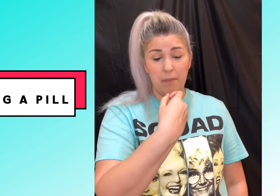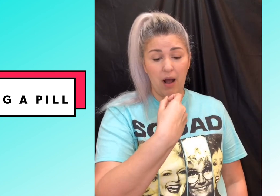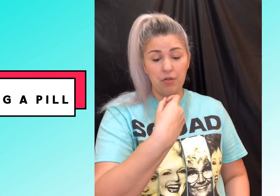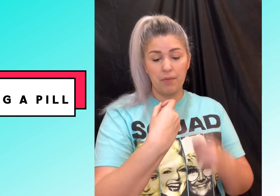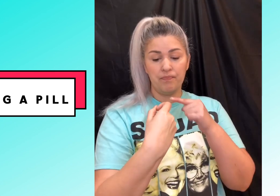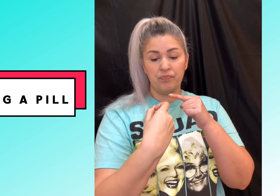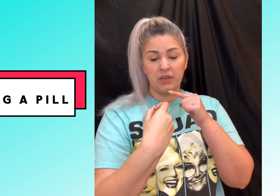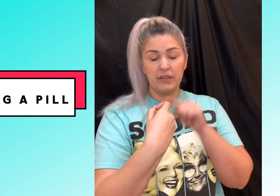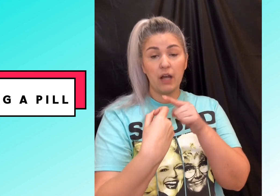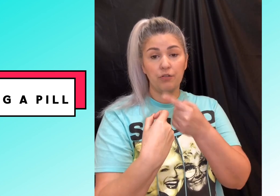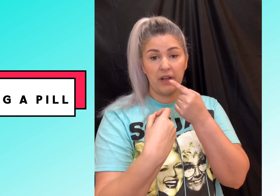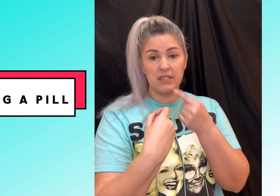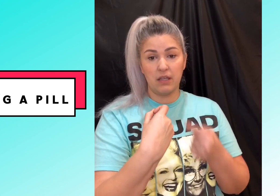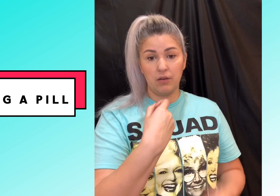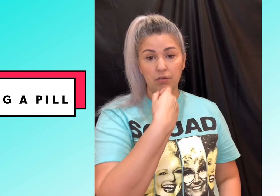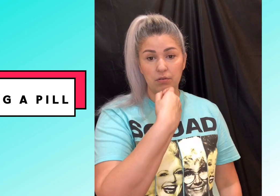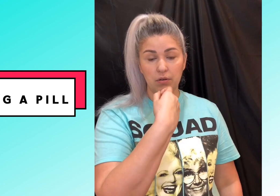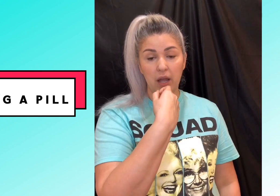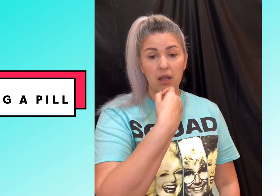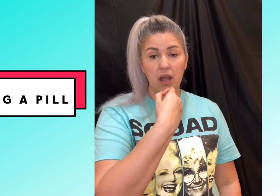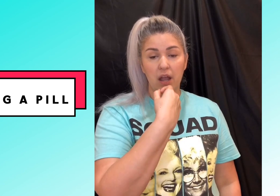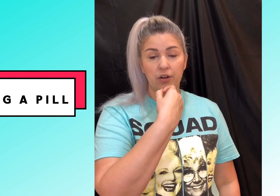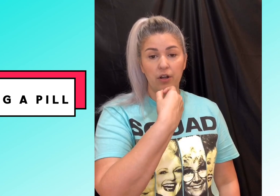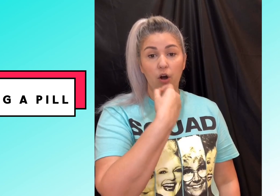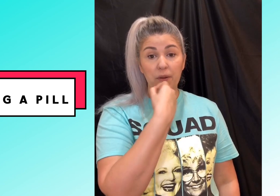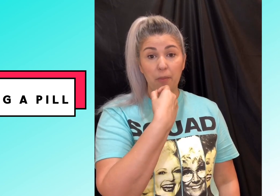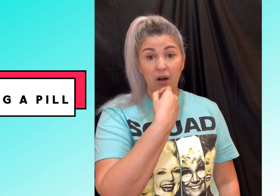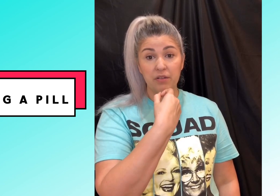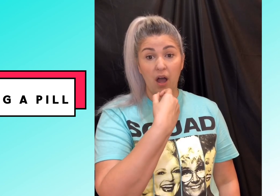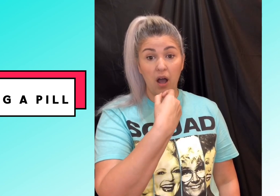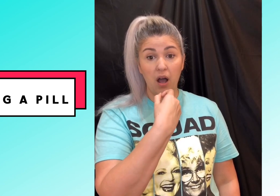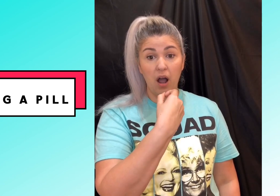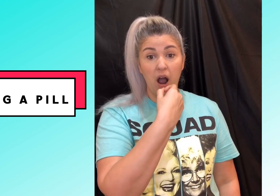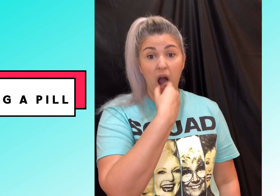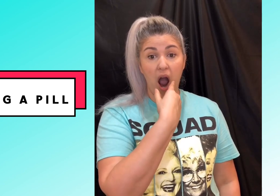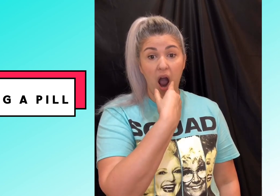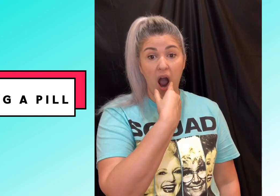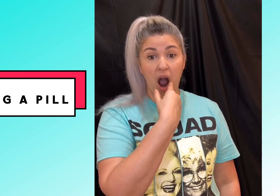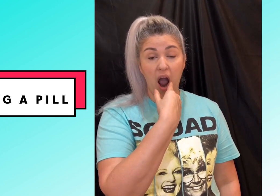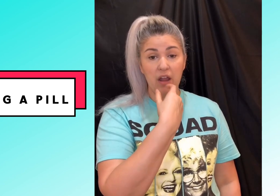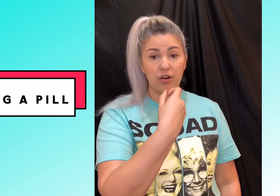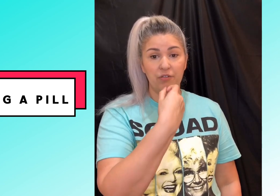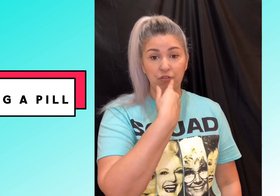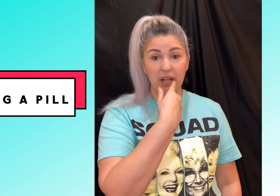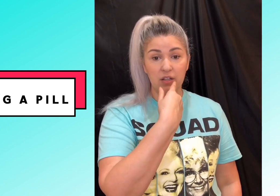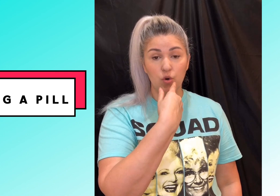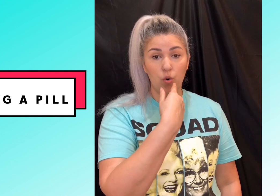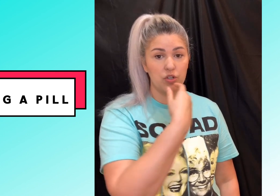mouth knuckle facing you okay and you're gonna open your mouth and you're gonna flick towards